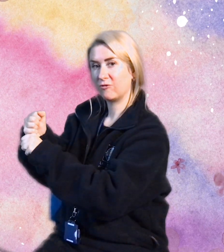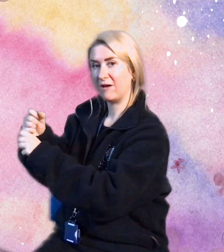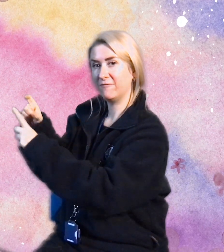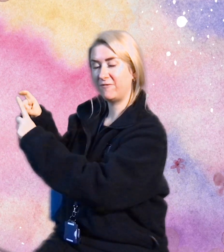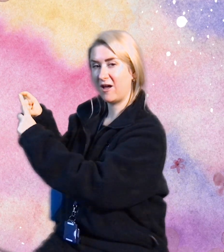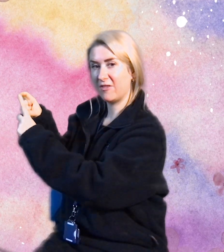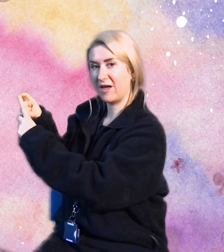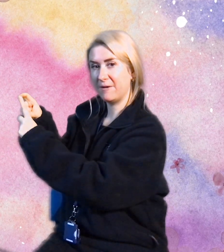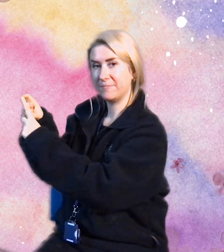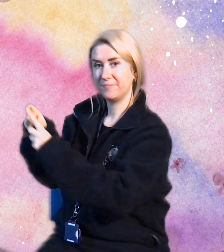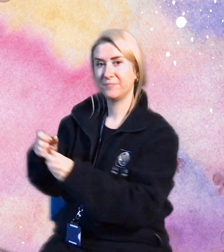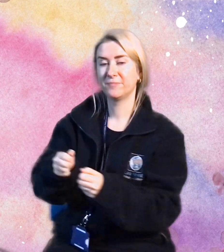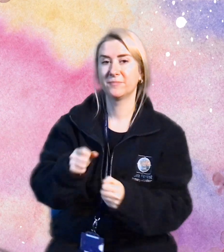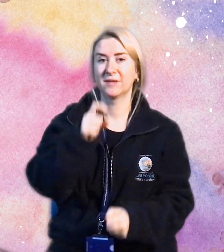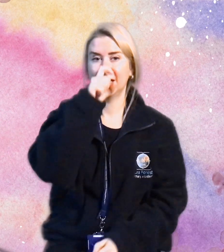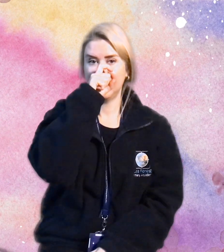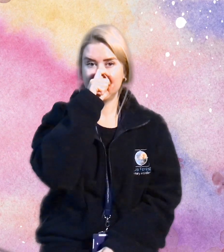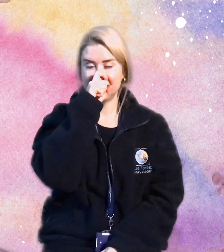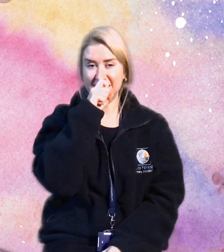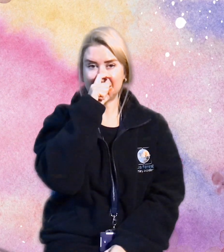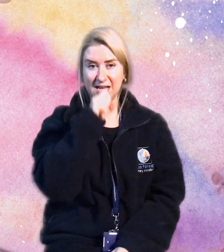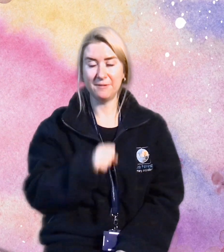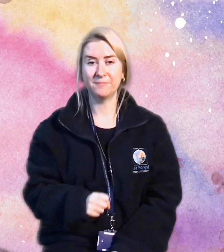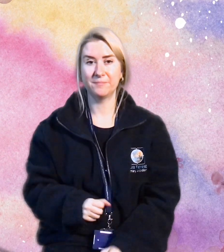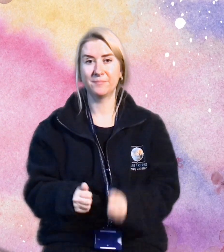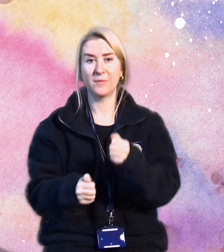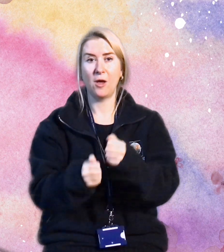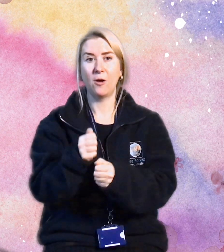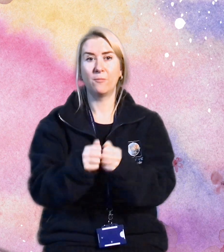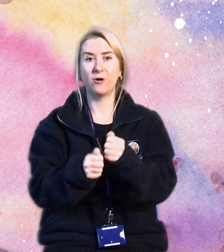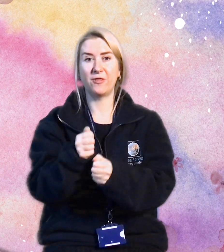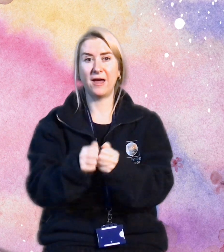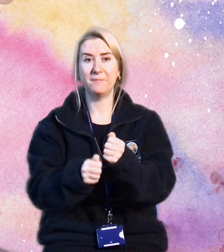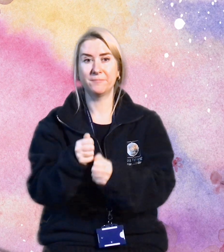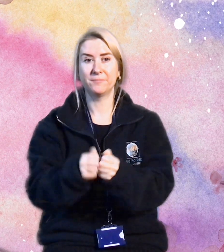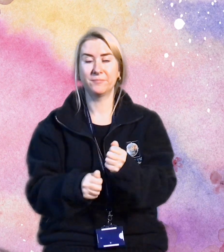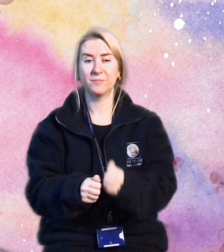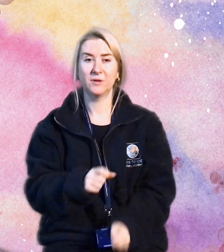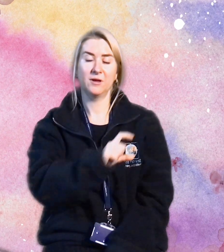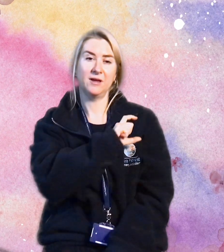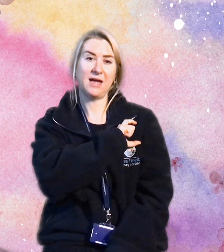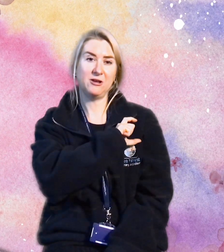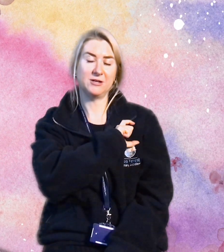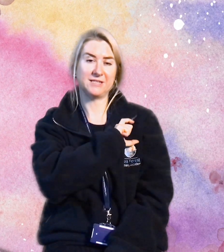grandfather, sister, brother and cousin.